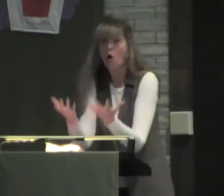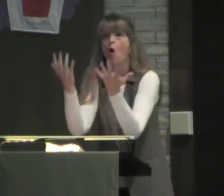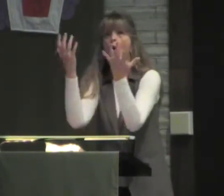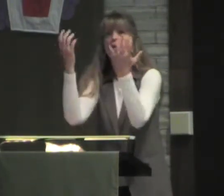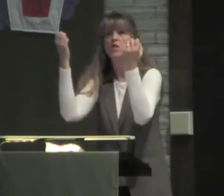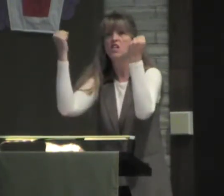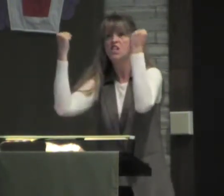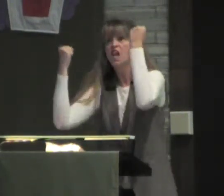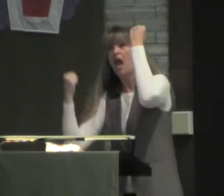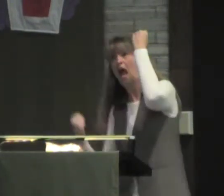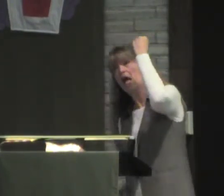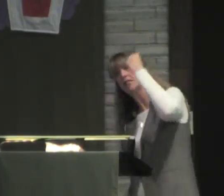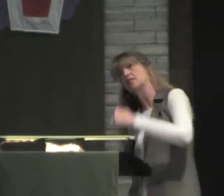how they treated their slaves.